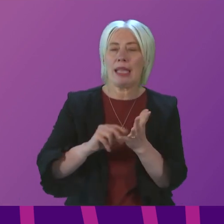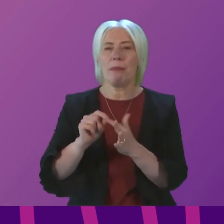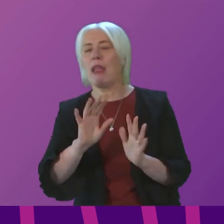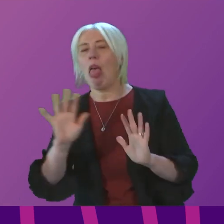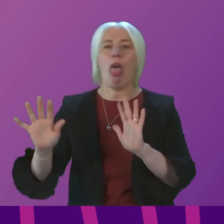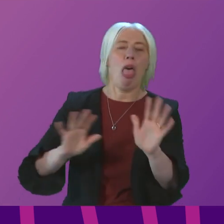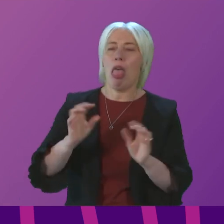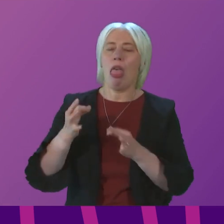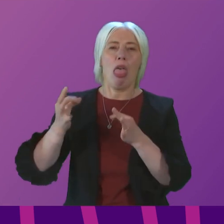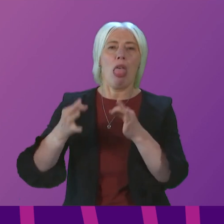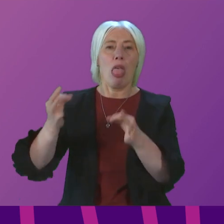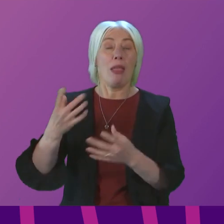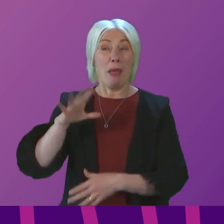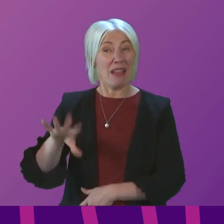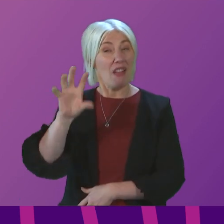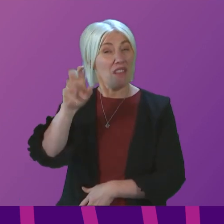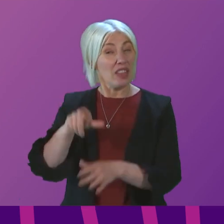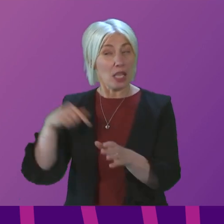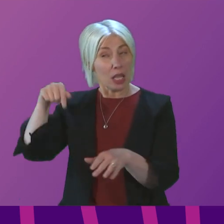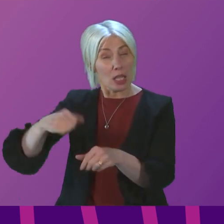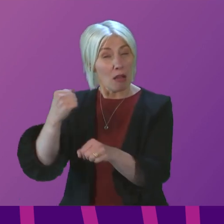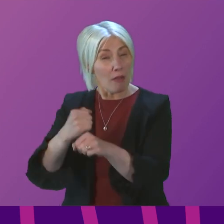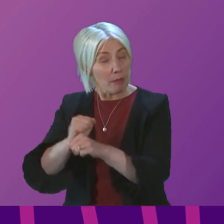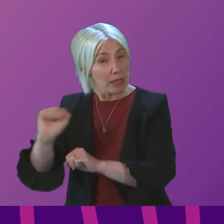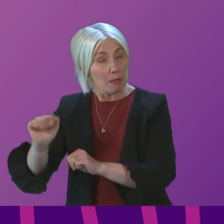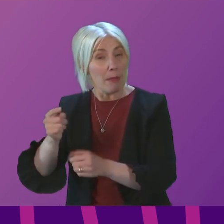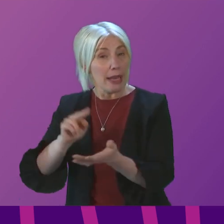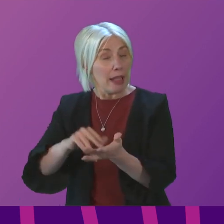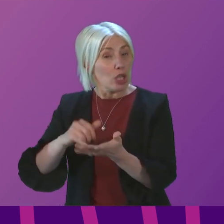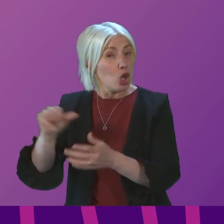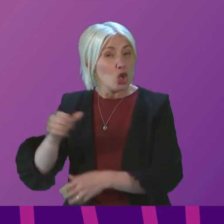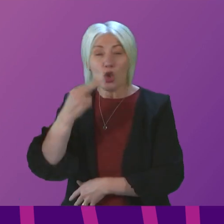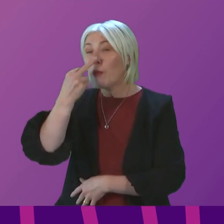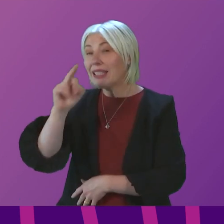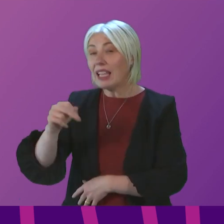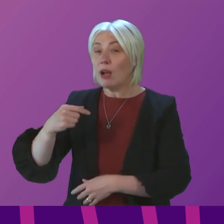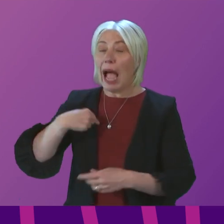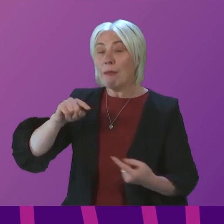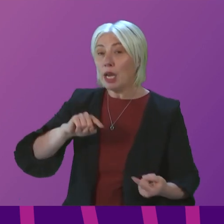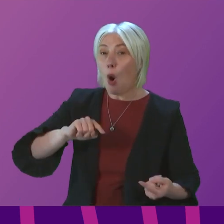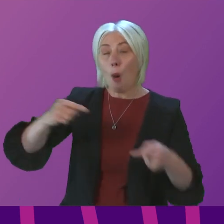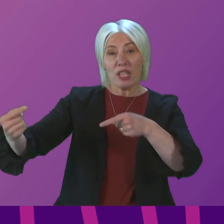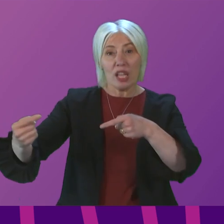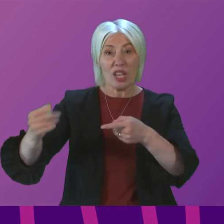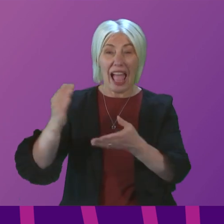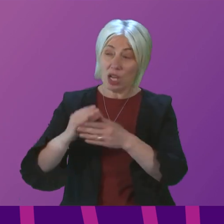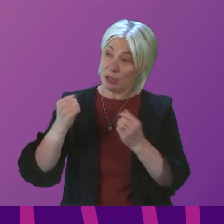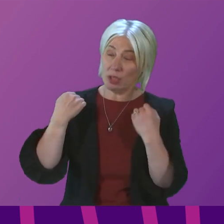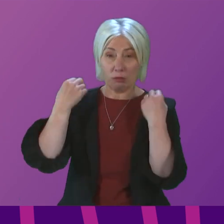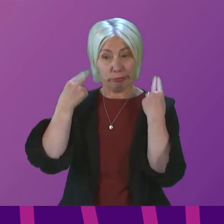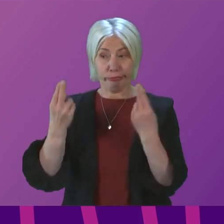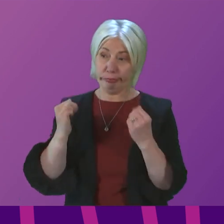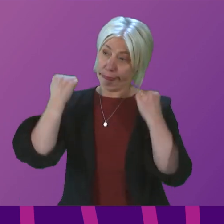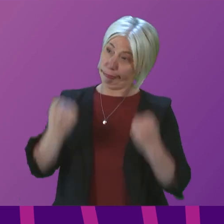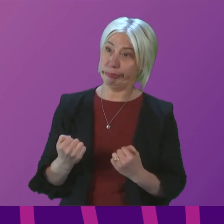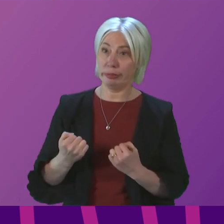After 15 years in government, maybe Nicola Sturgeon should stop pretending she's in opposition and actually act to stand up for the people of